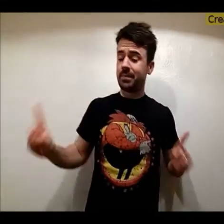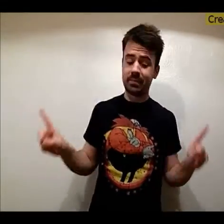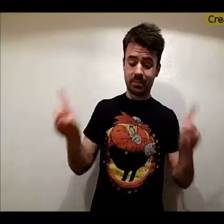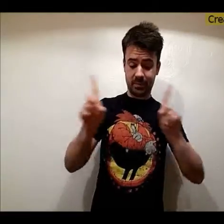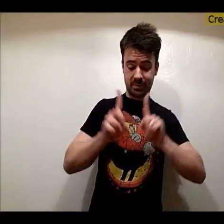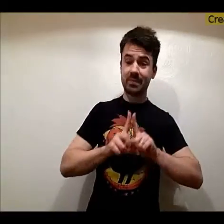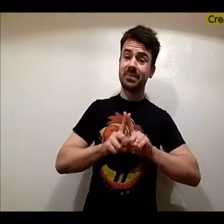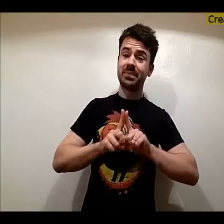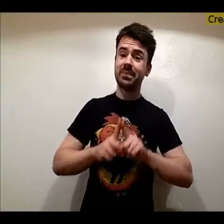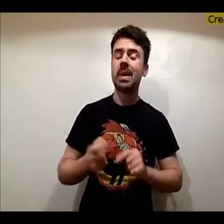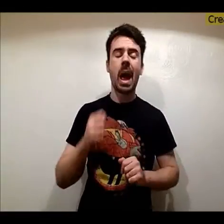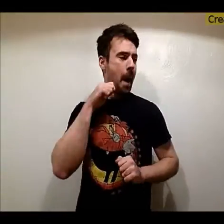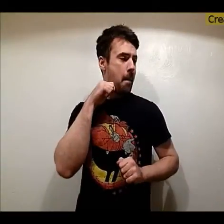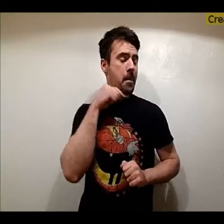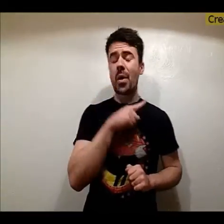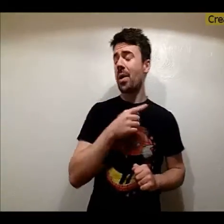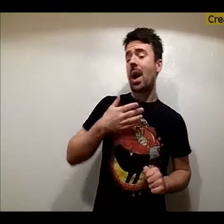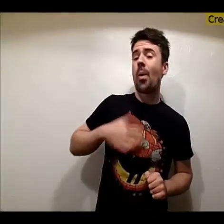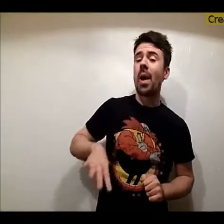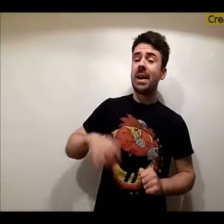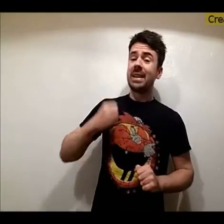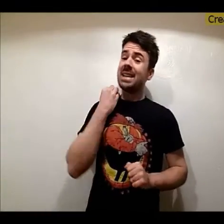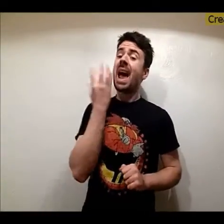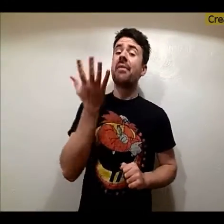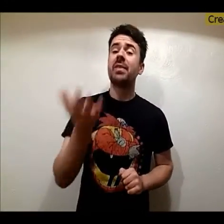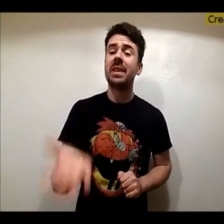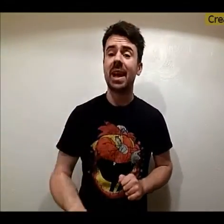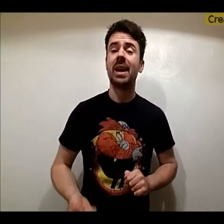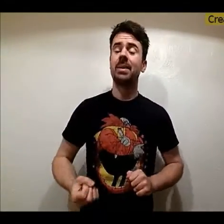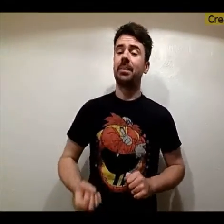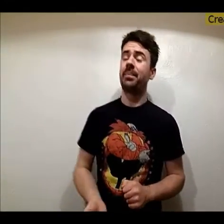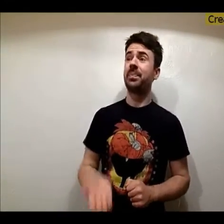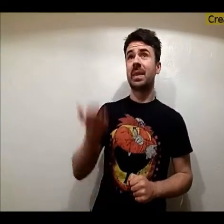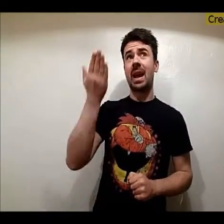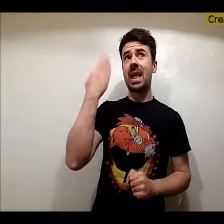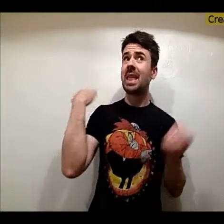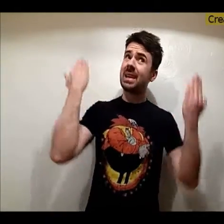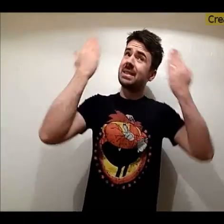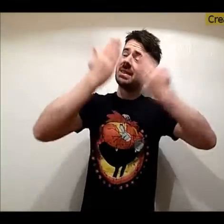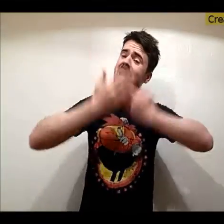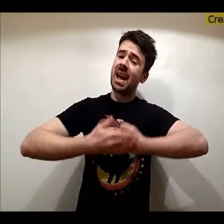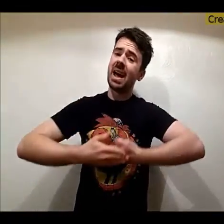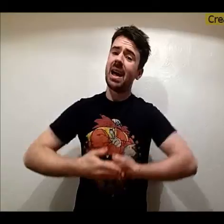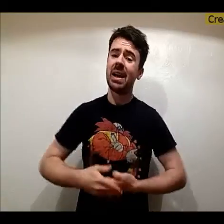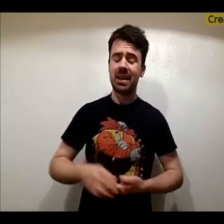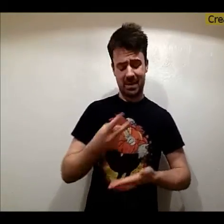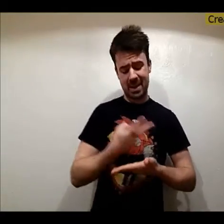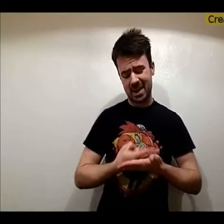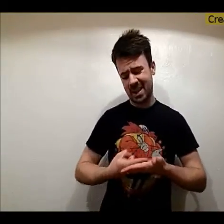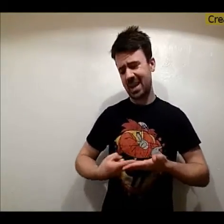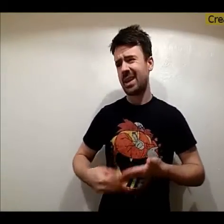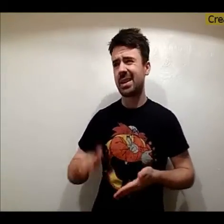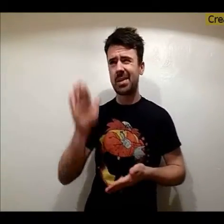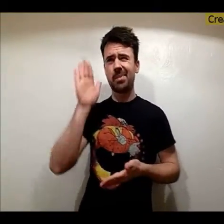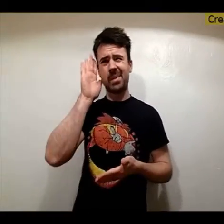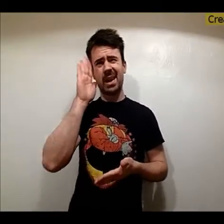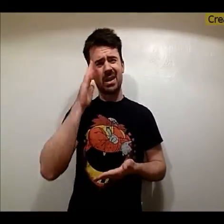you're with me, boy, I want it every day Last night I laid in bed